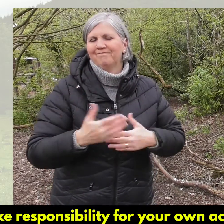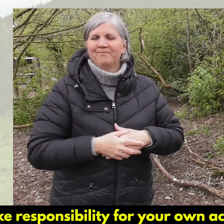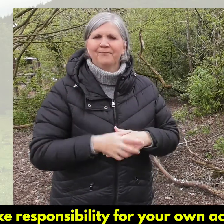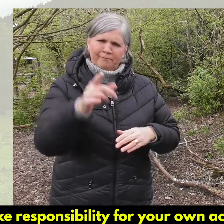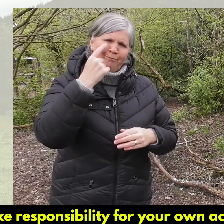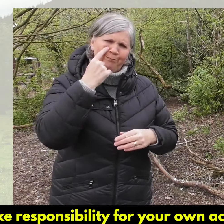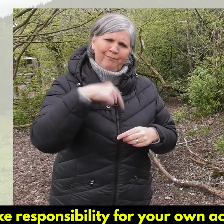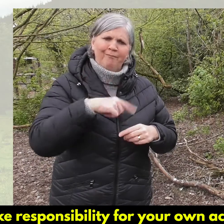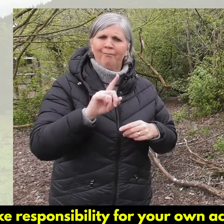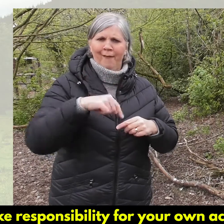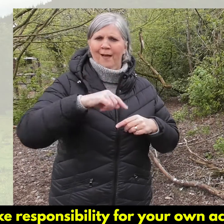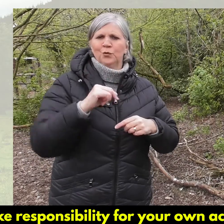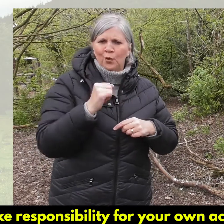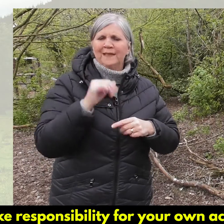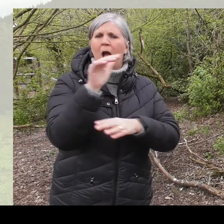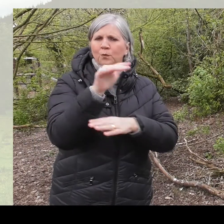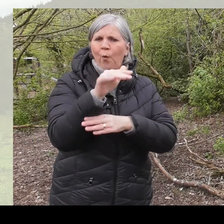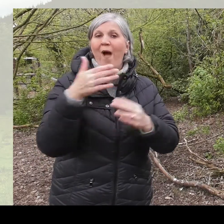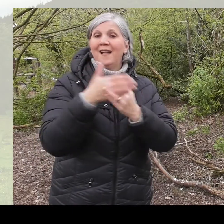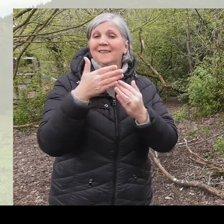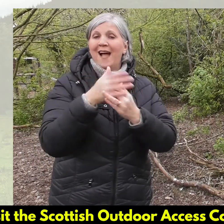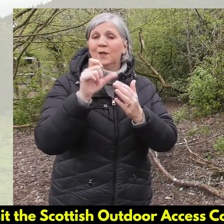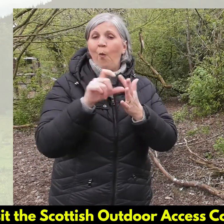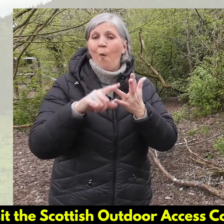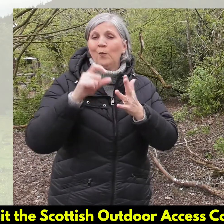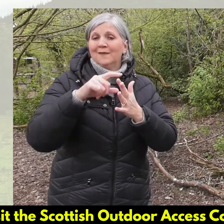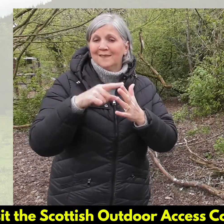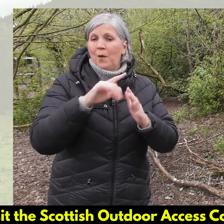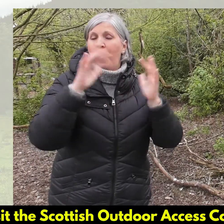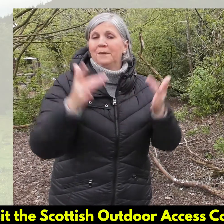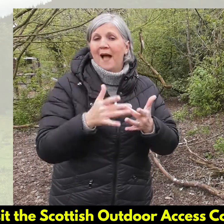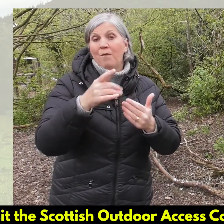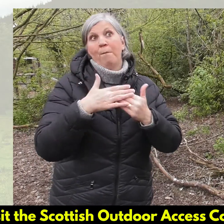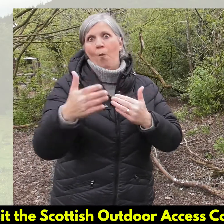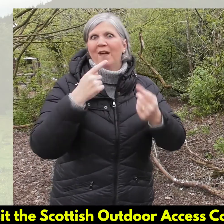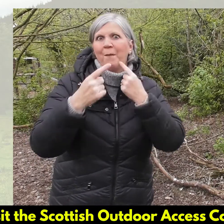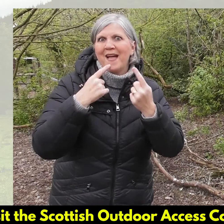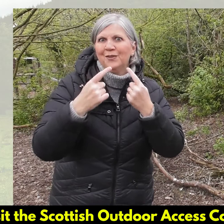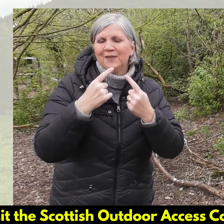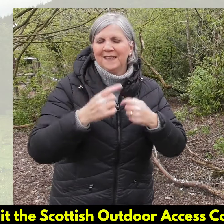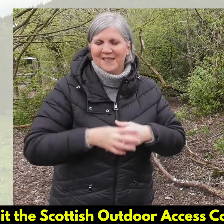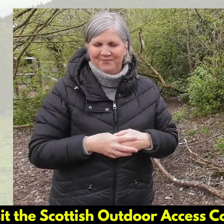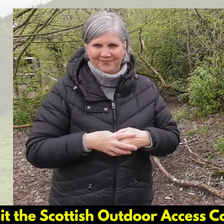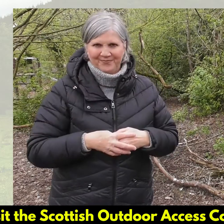for your own actions. Visit the Scottish Outdoor Access Code website for more information.